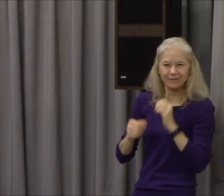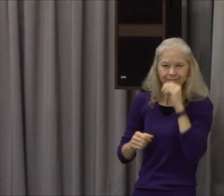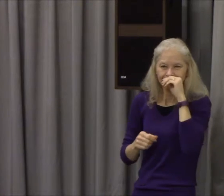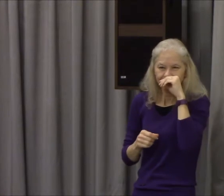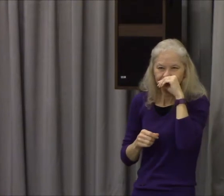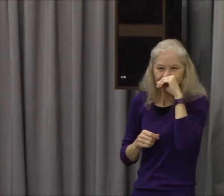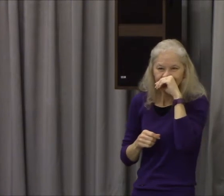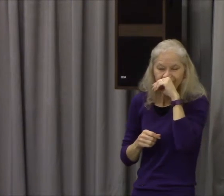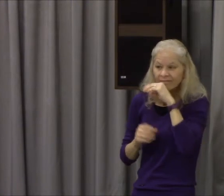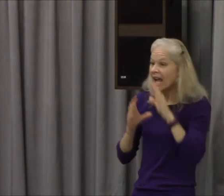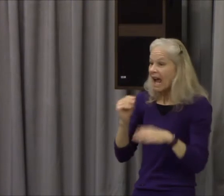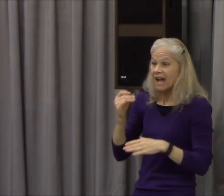so if I'll get out in the way